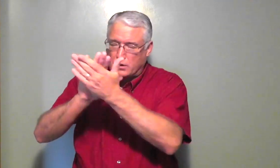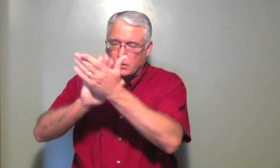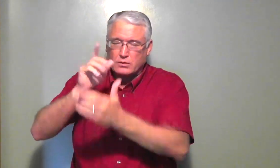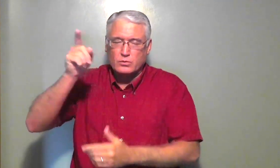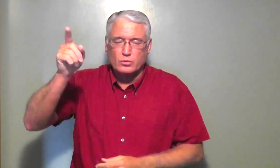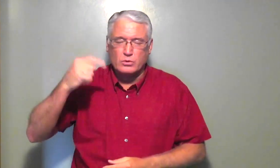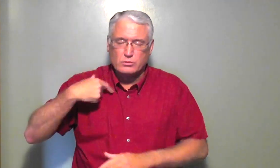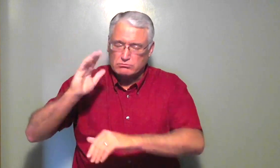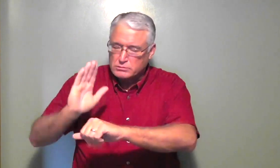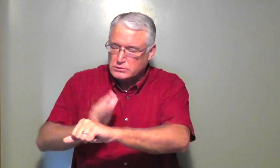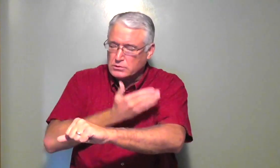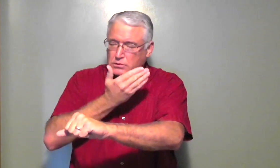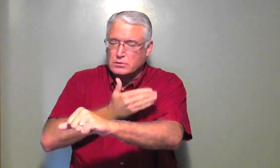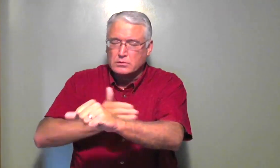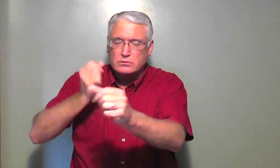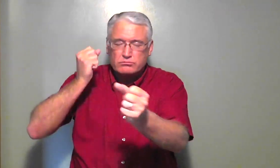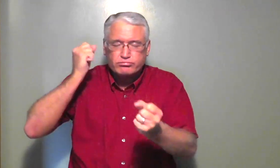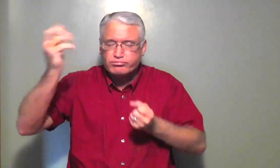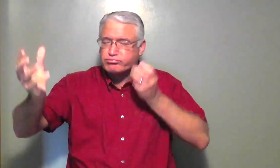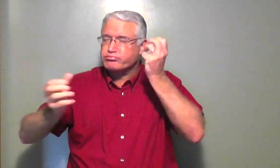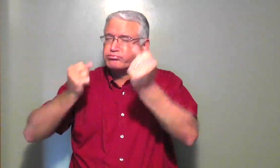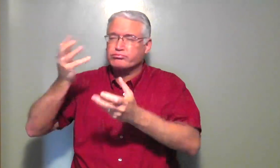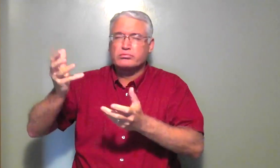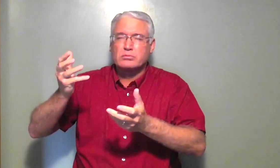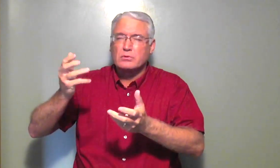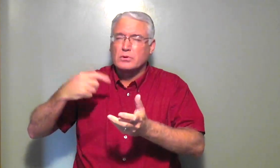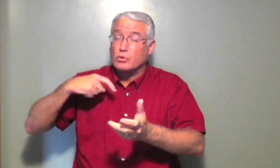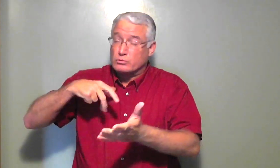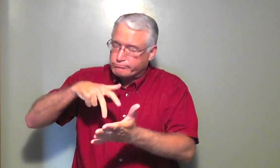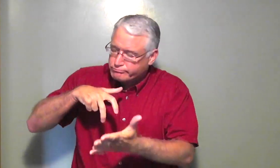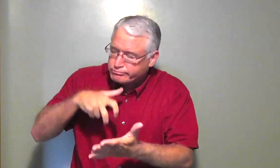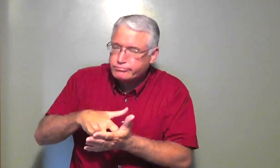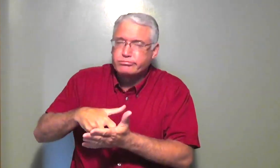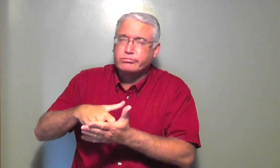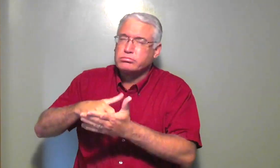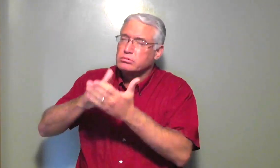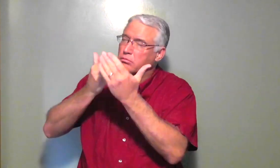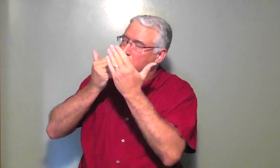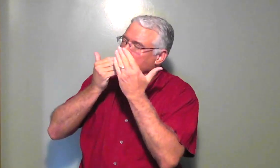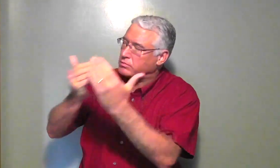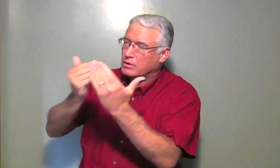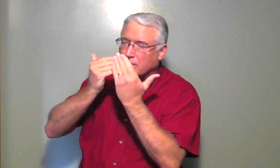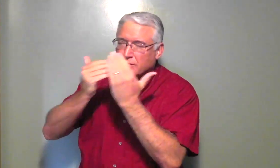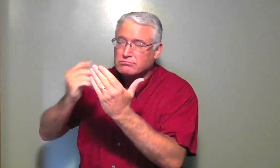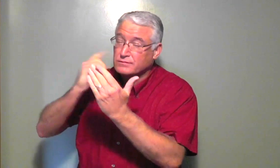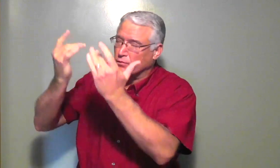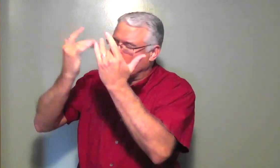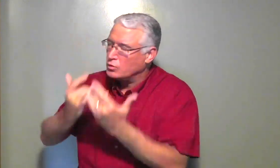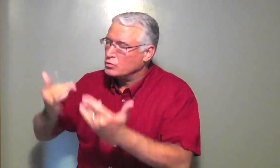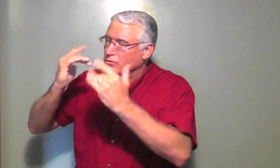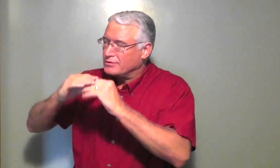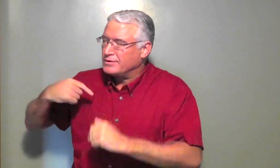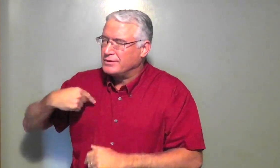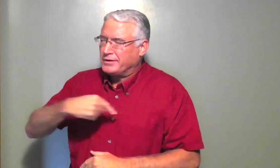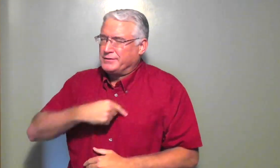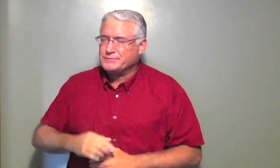We should praise you. We should sing songs to you, praises, and kneel before you, thanking you for your